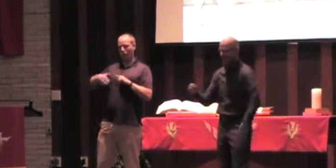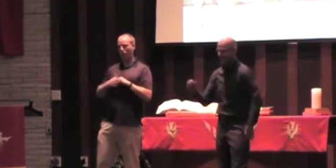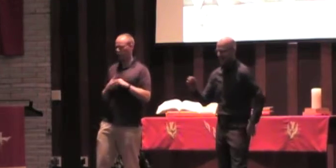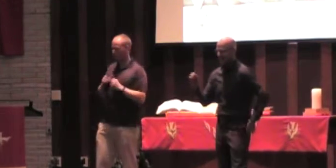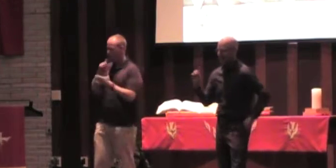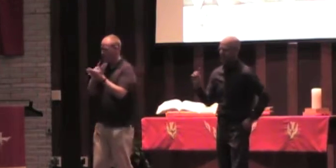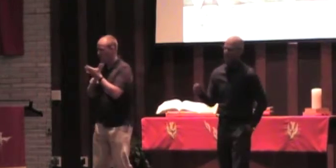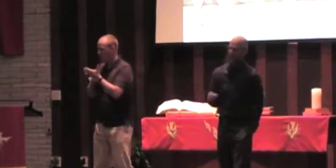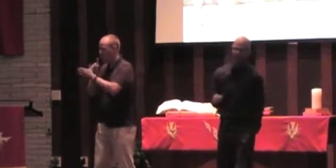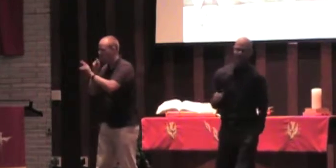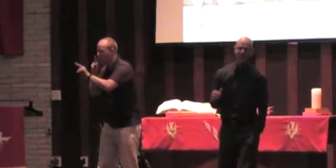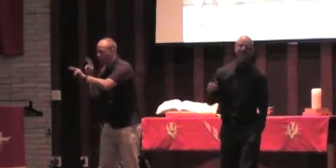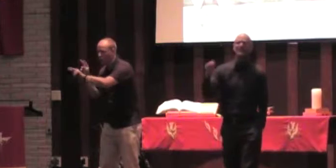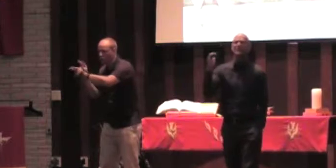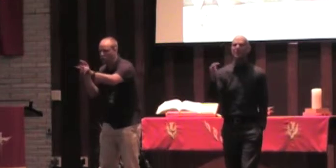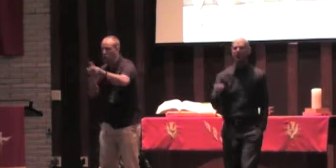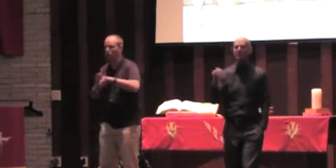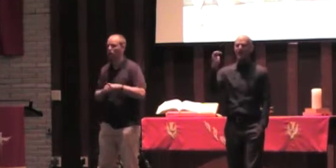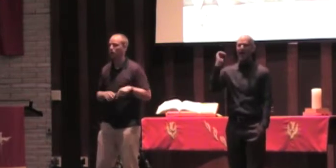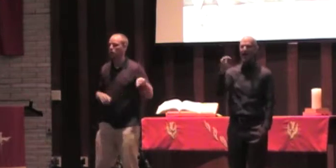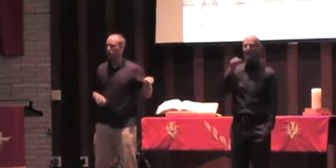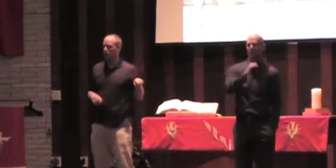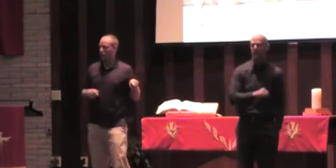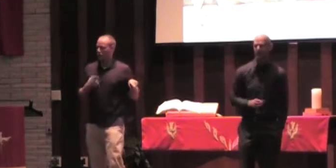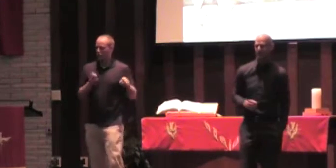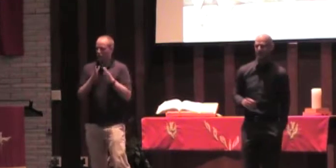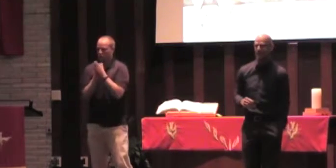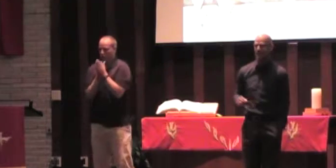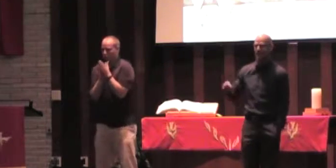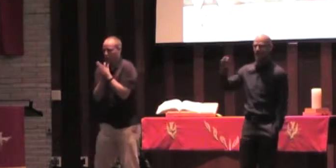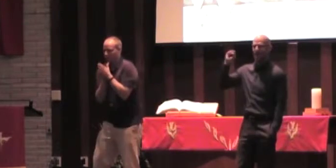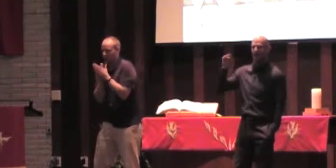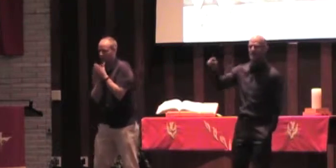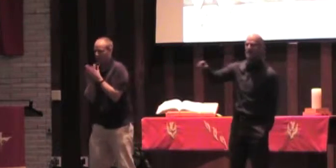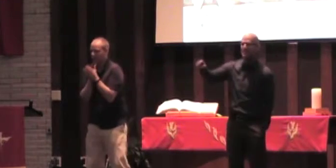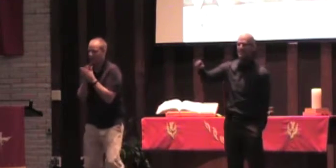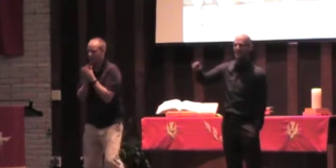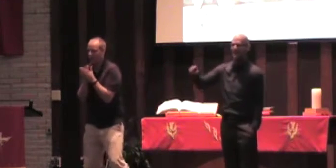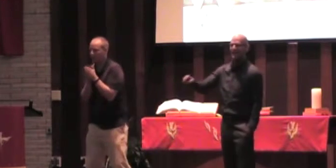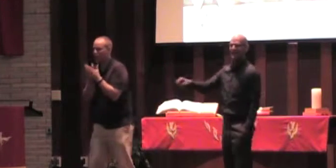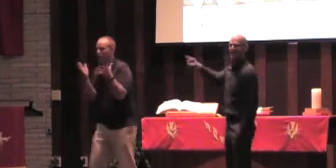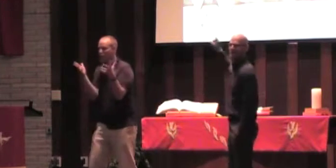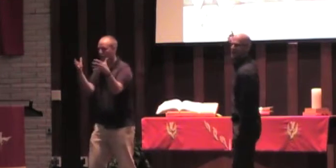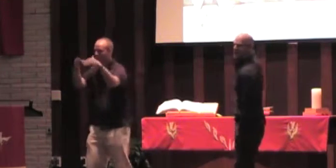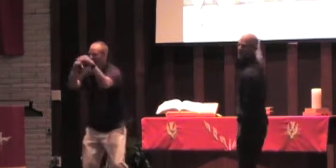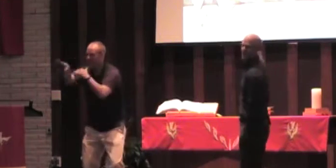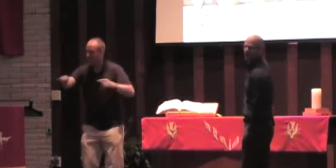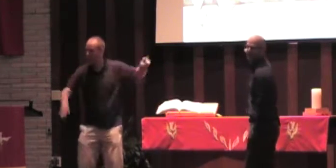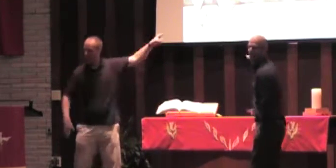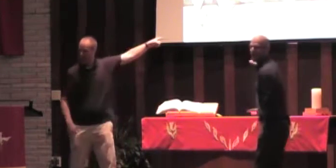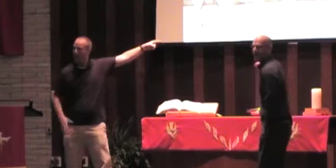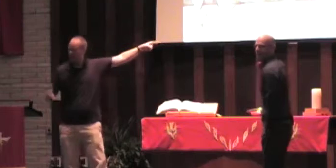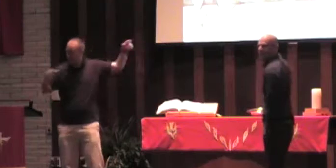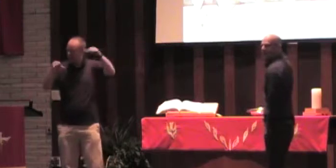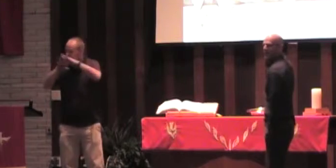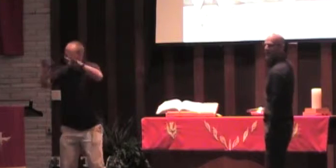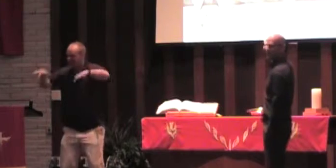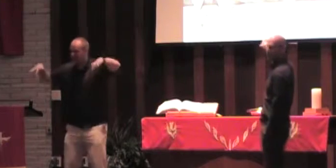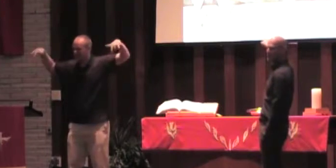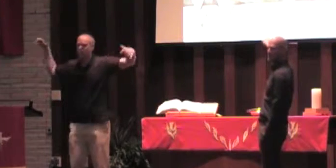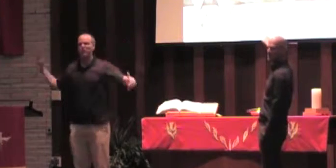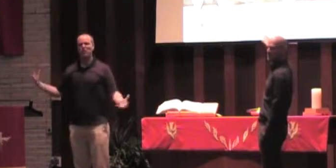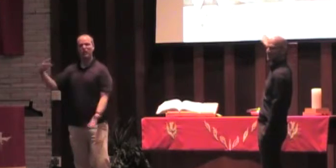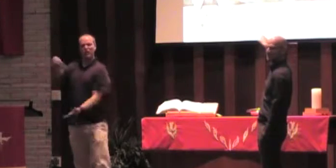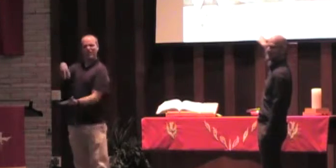going down, and here's the part I love. He's chomping at the bed to say, Let me in there. Let me go in there and make